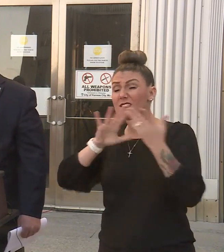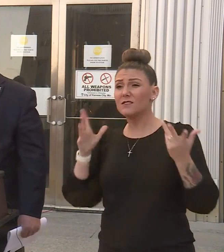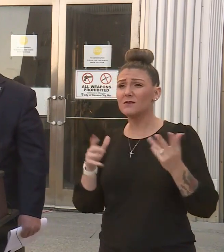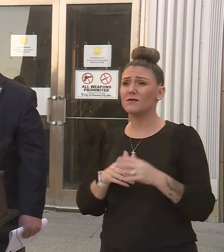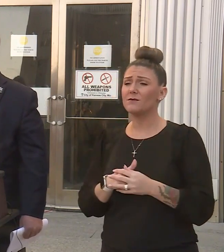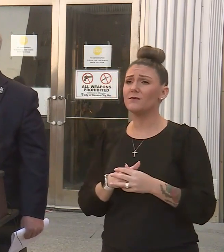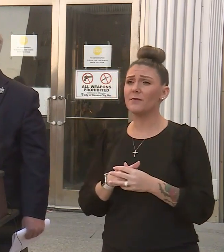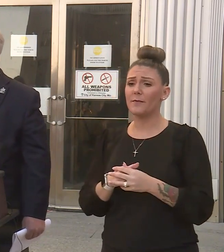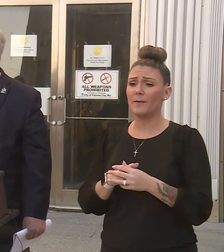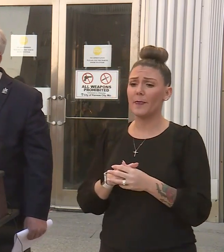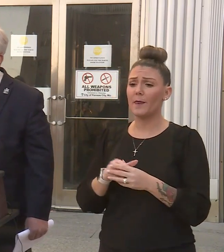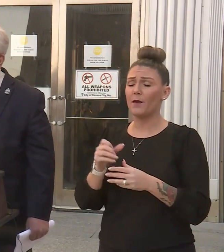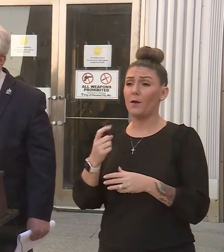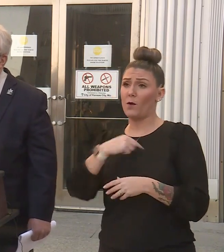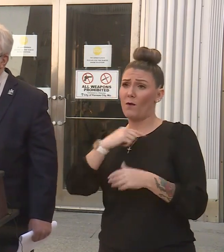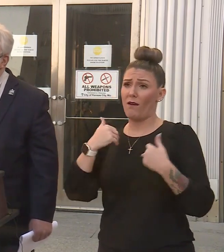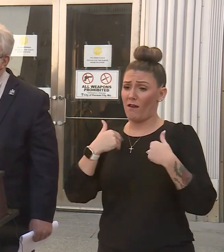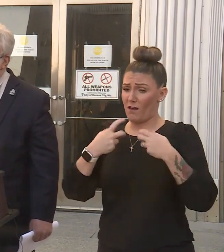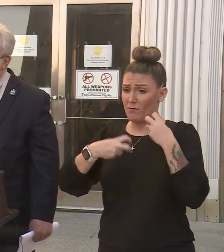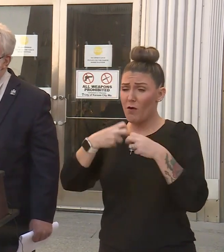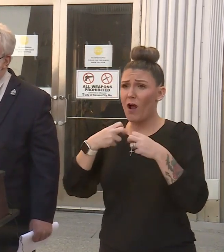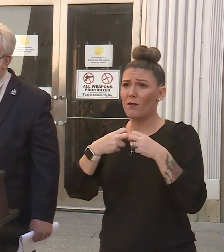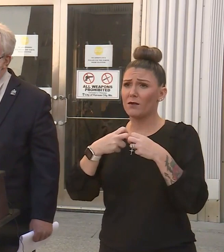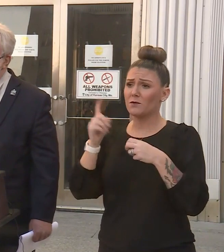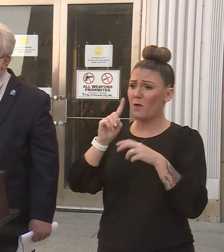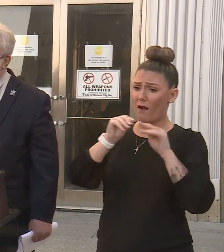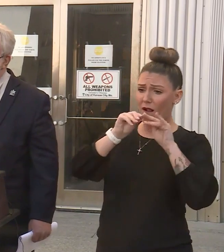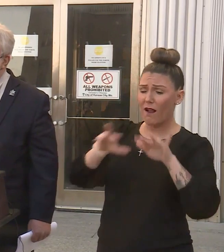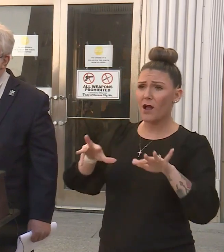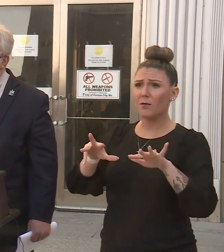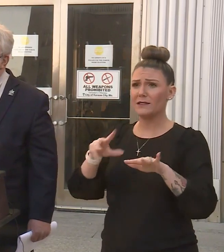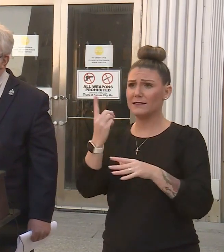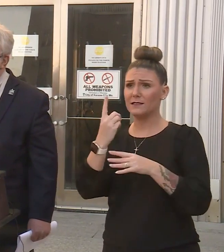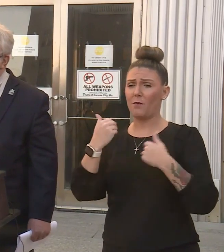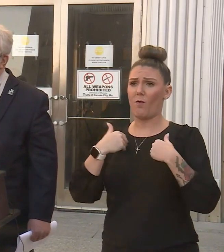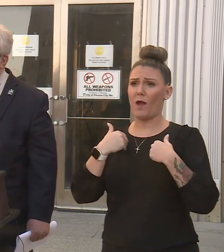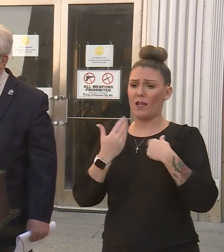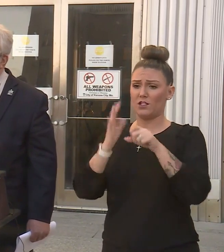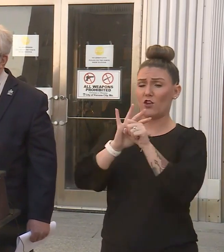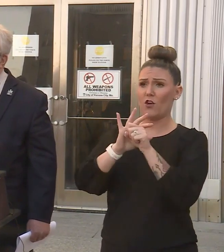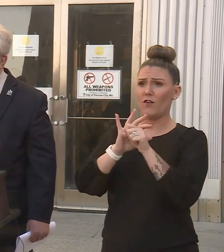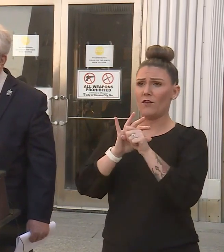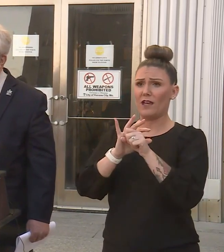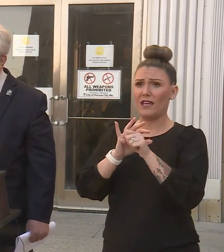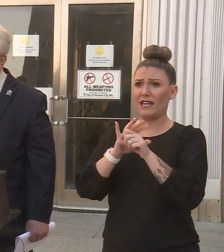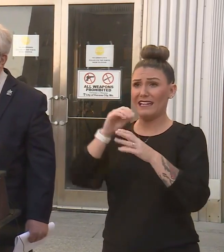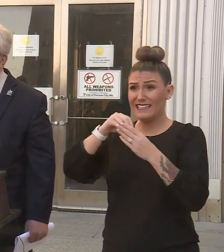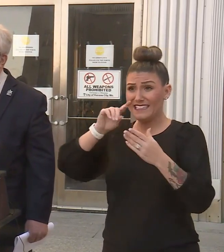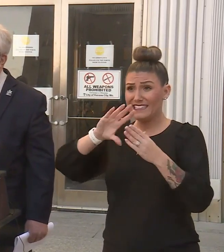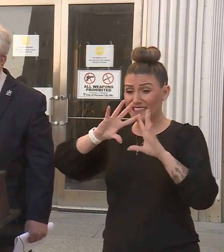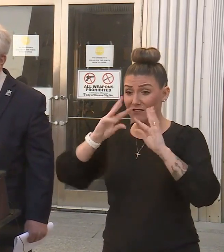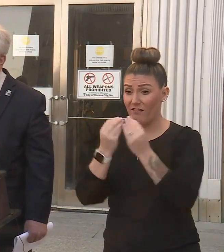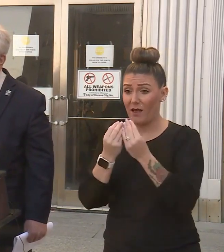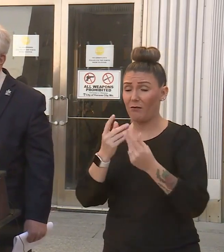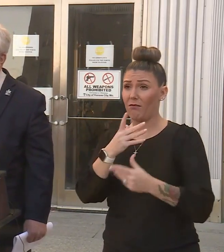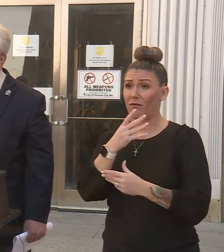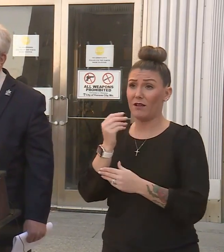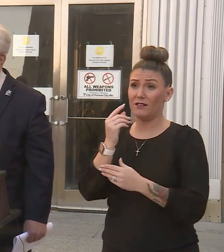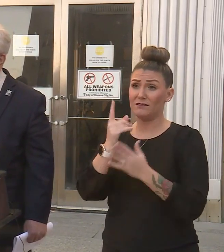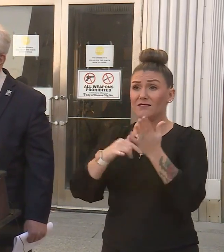we have problems where we have outbreaks where somebody has COVID in a family unit and sometimes,